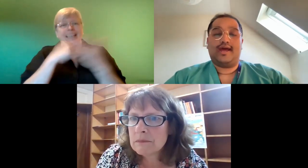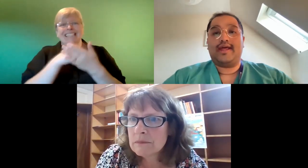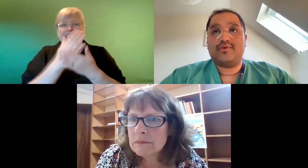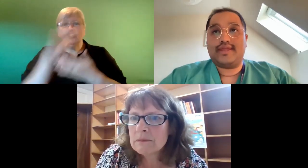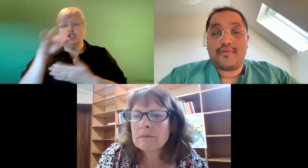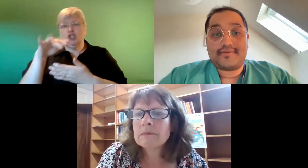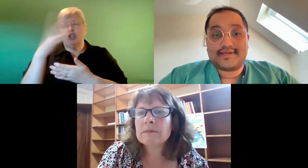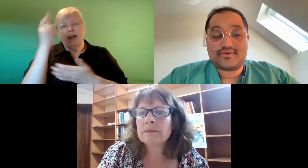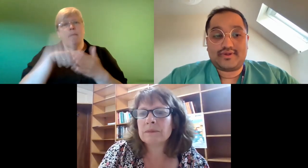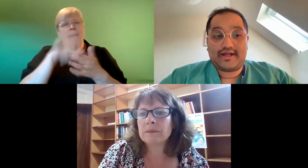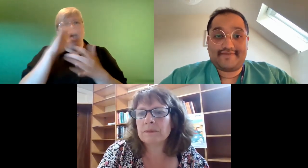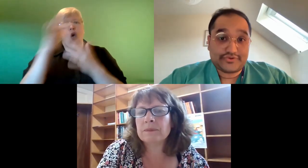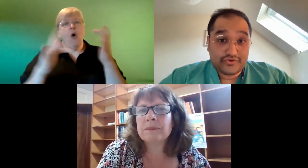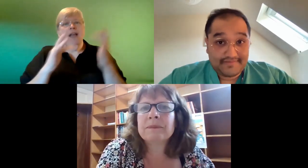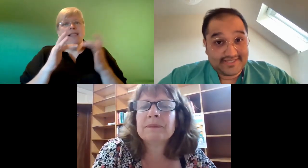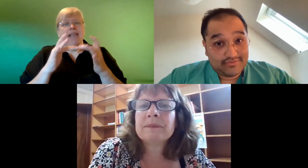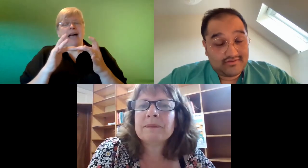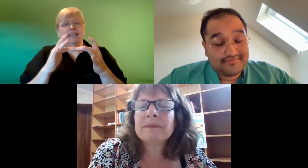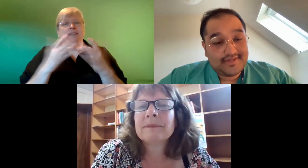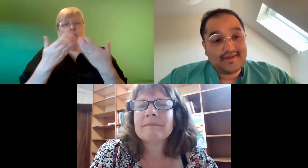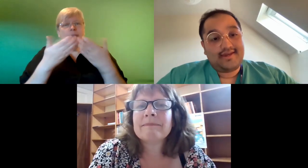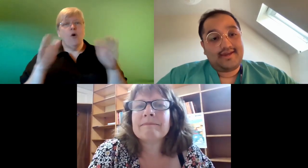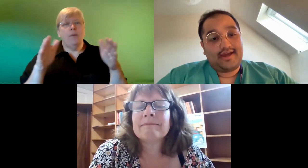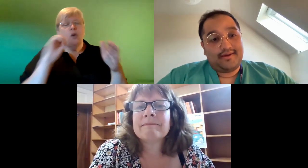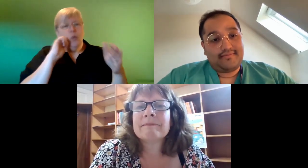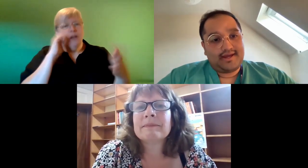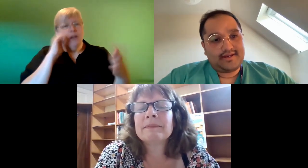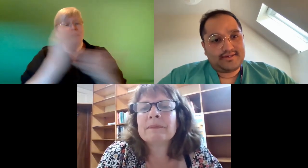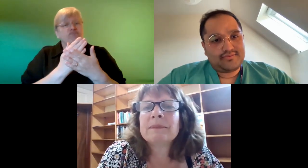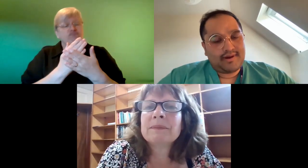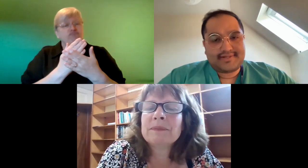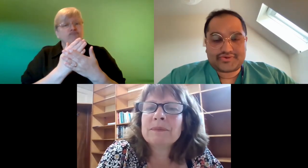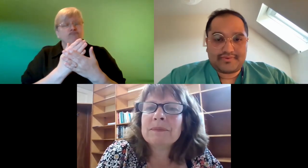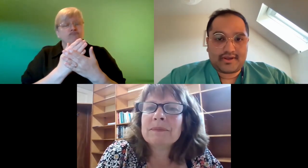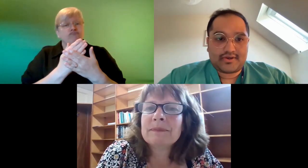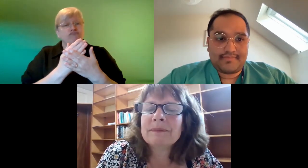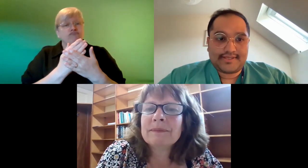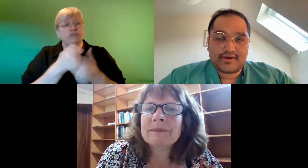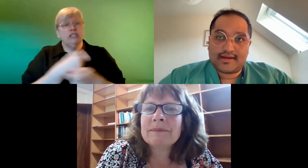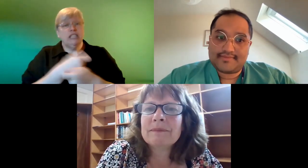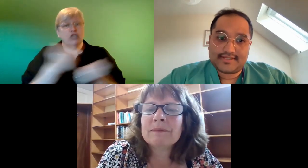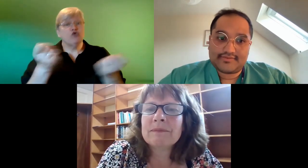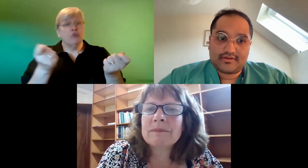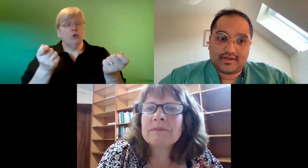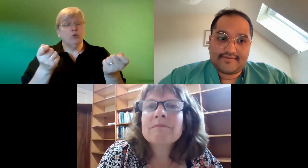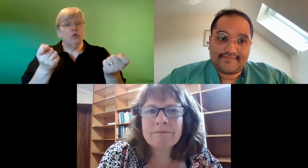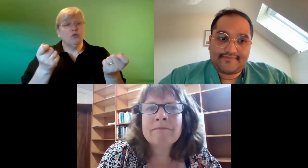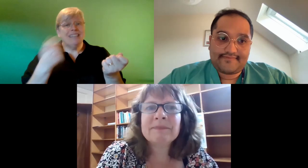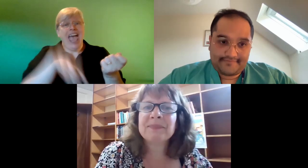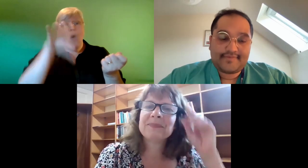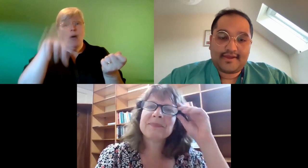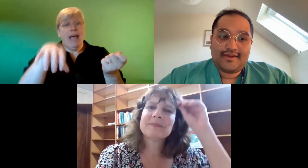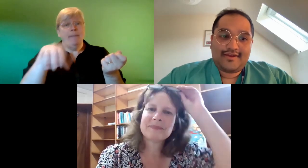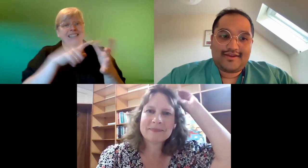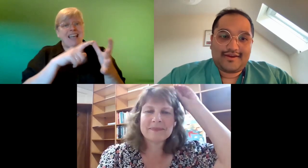it online and when they open up their store they'll have physical copies as well um and we might be distributing copies on campus as well if